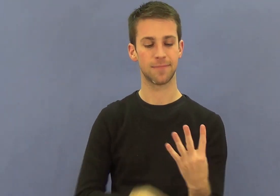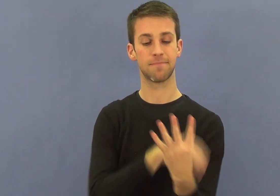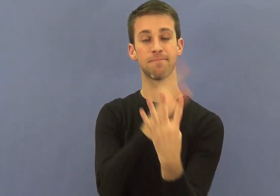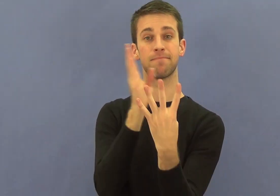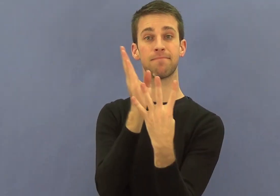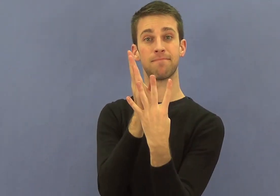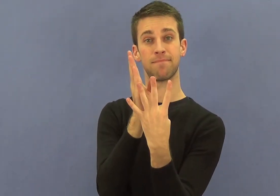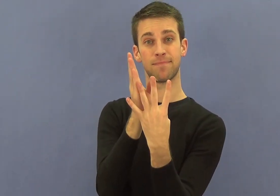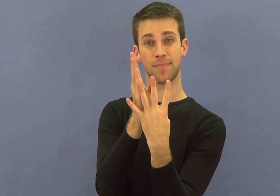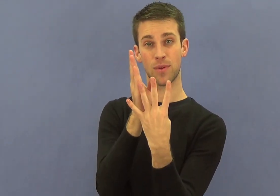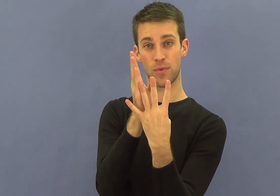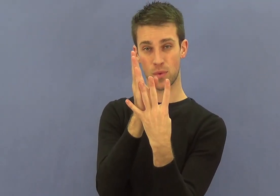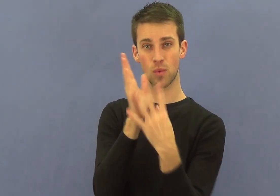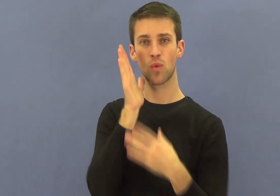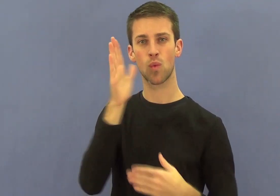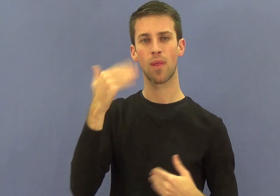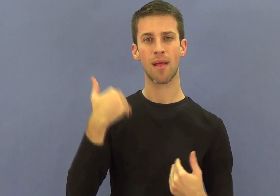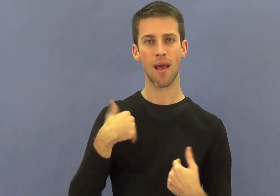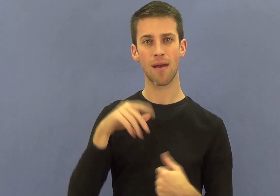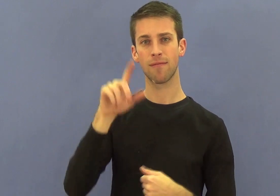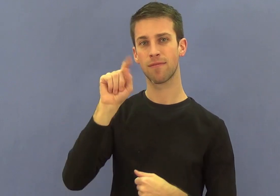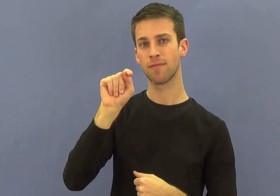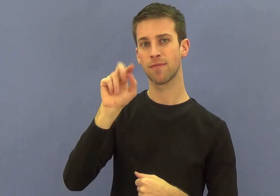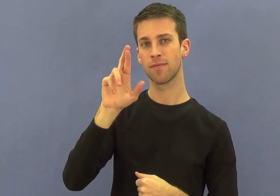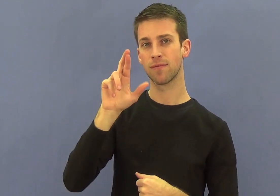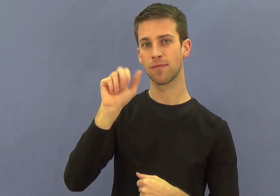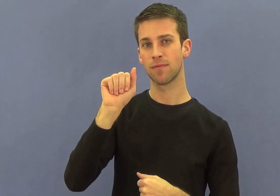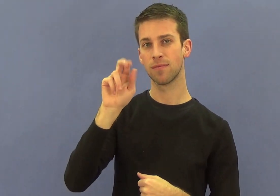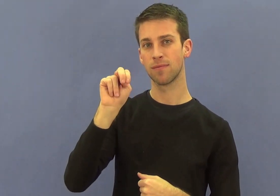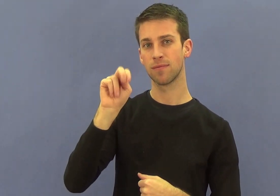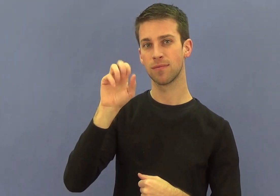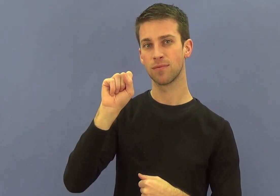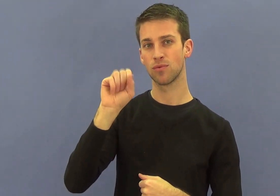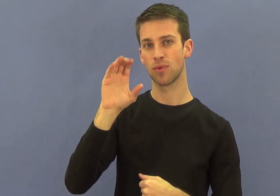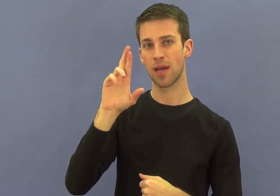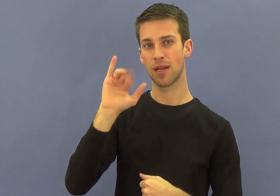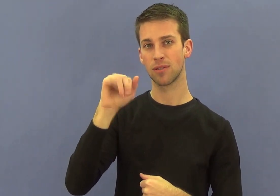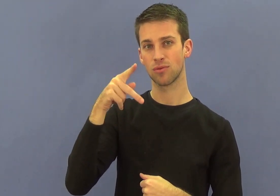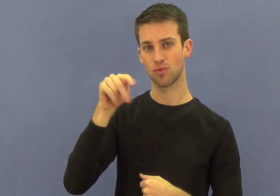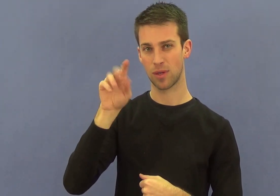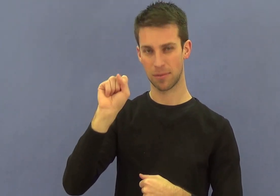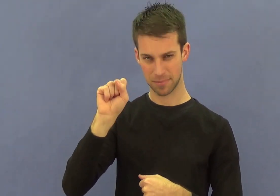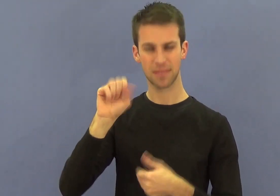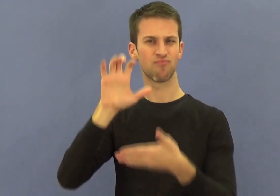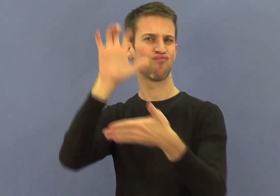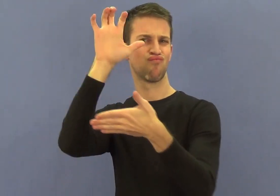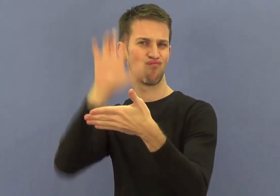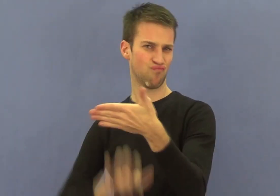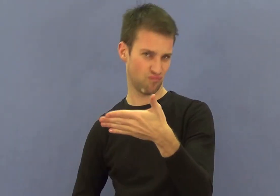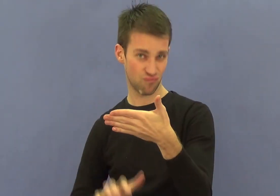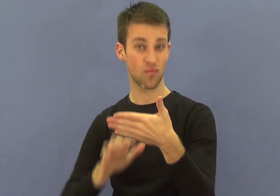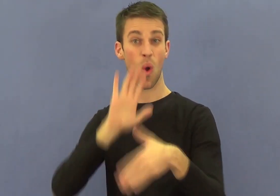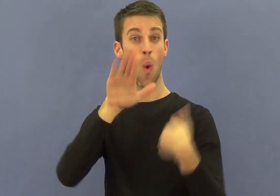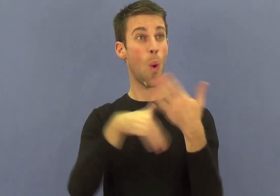a transcript of each video either by category or the full transcript of all the videos.